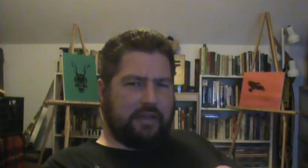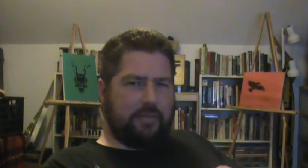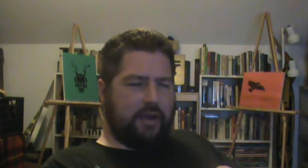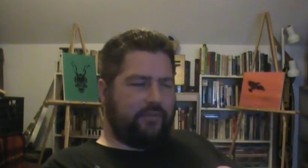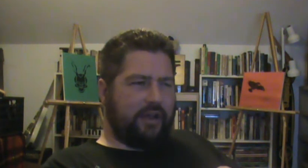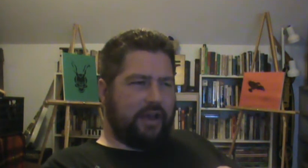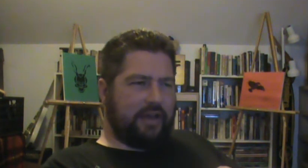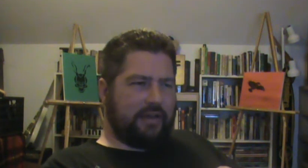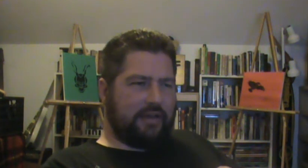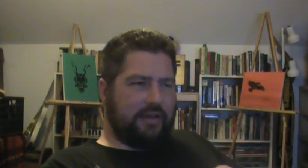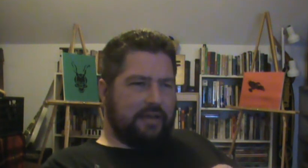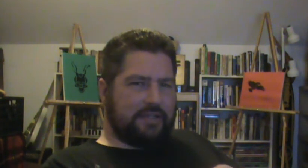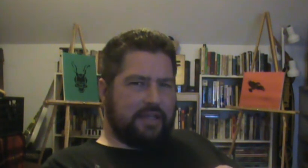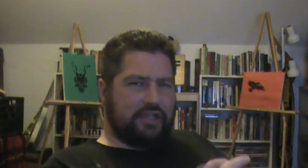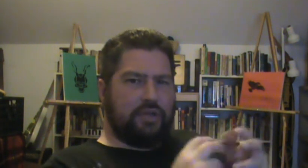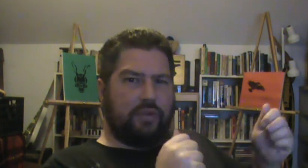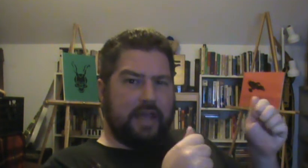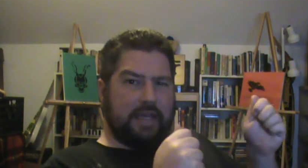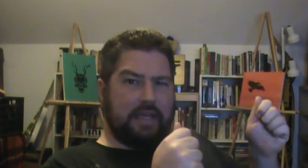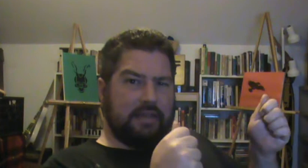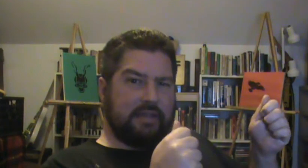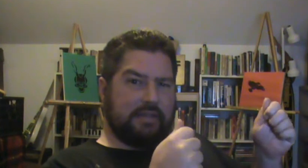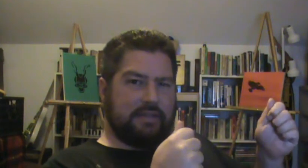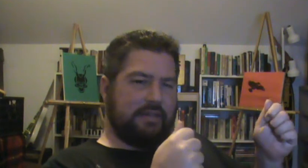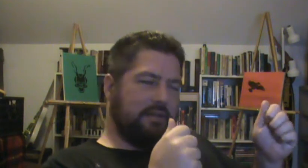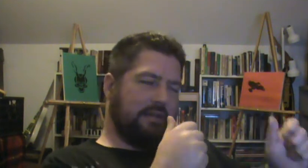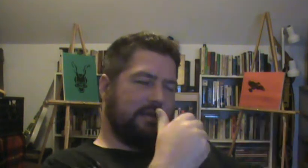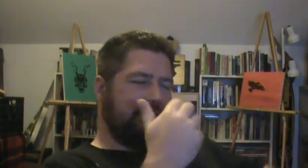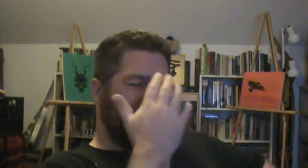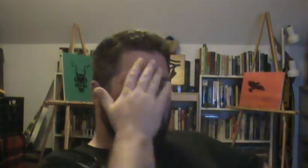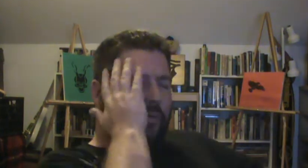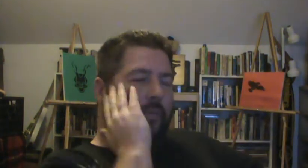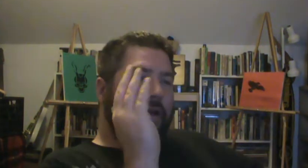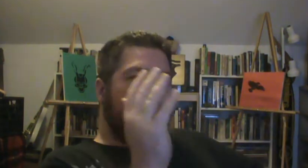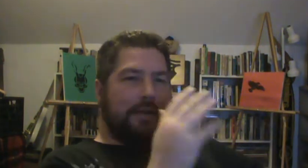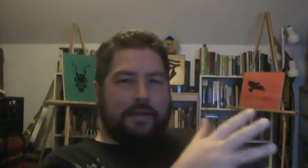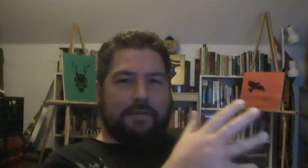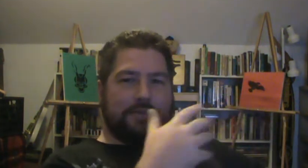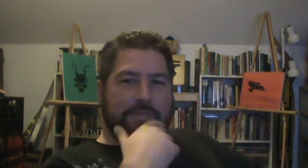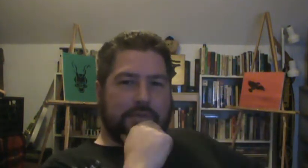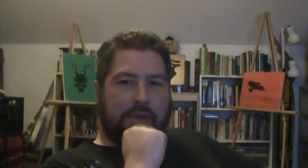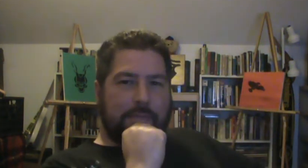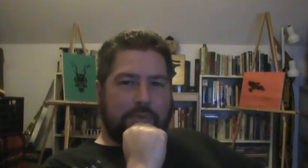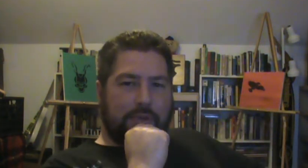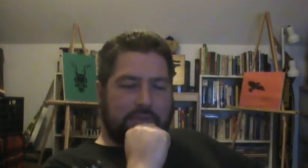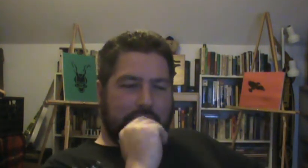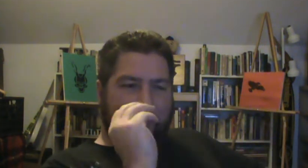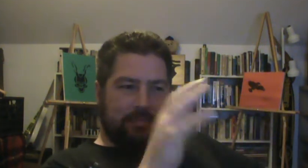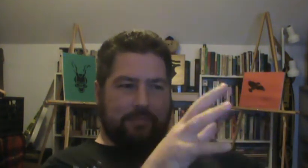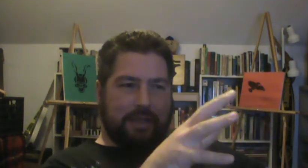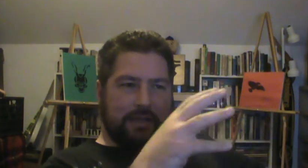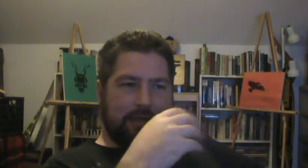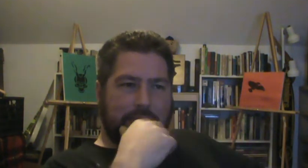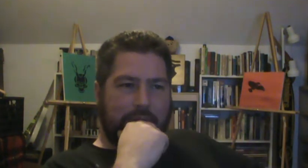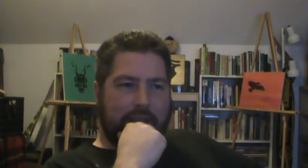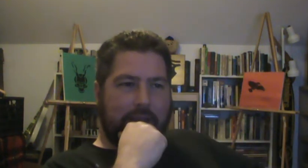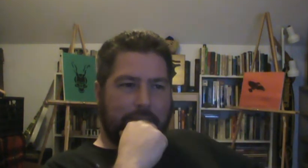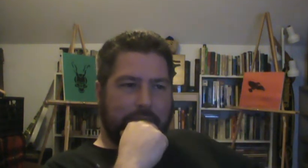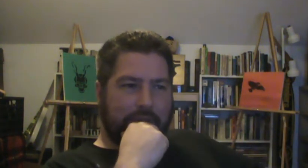modified and say, do you like eating this? And, you know, I don't subscribe to what they're putting out, but